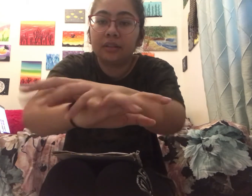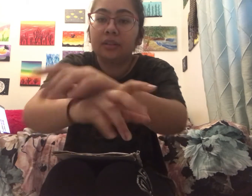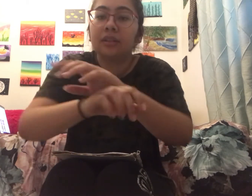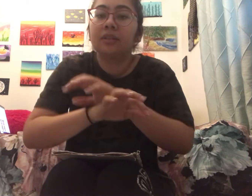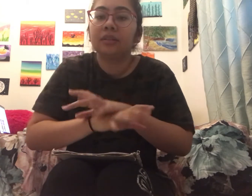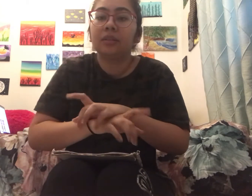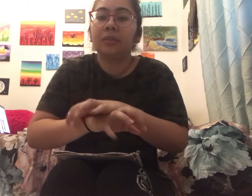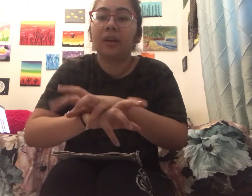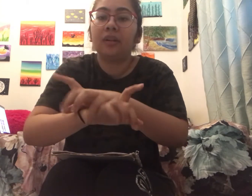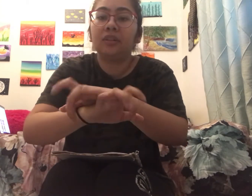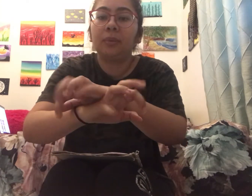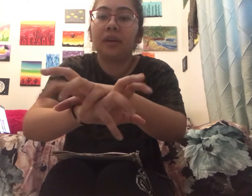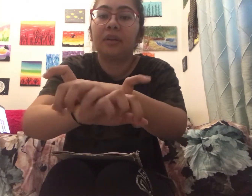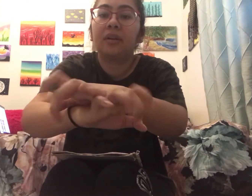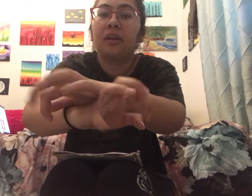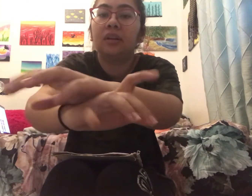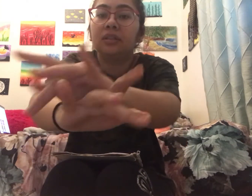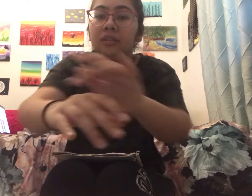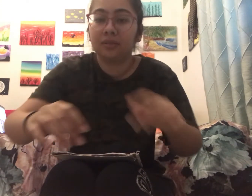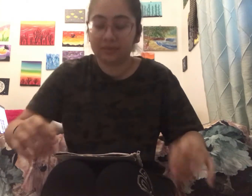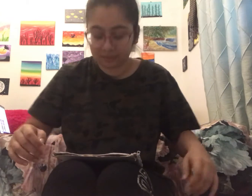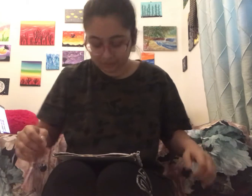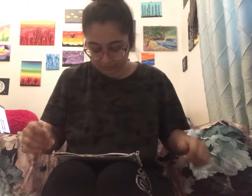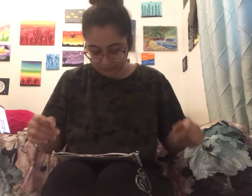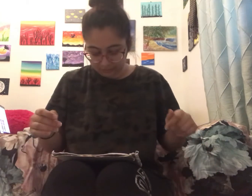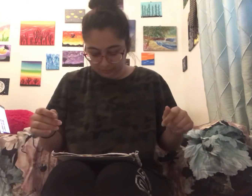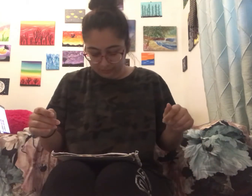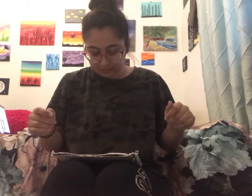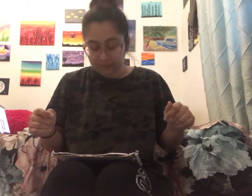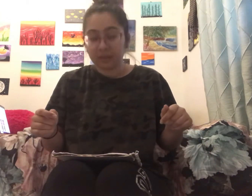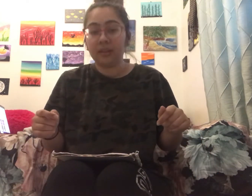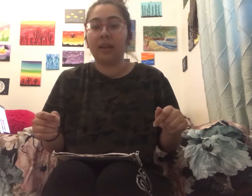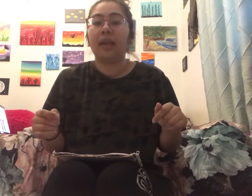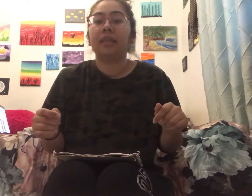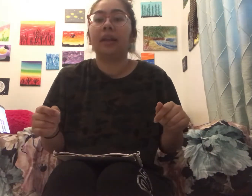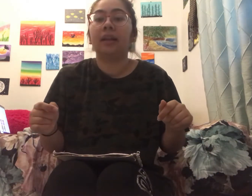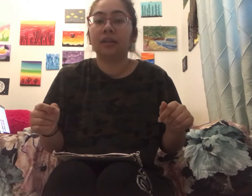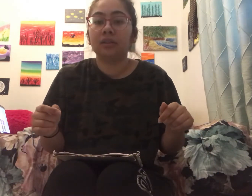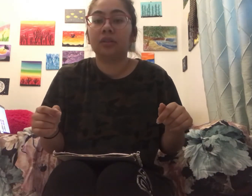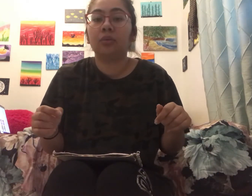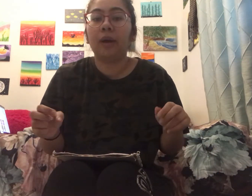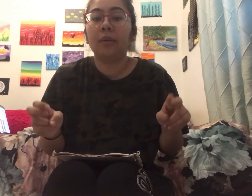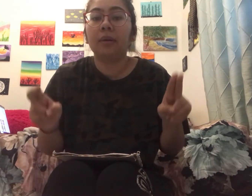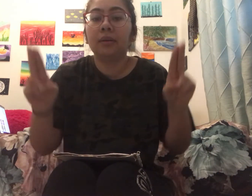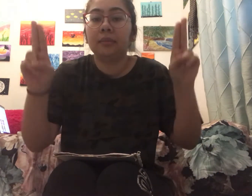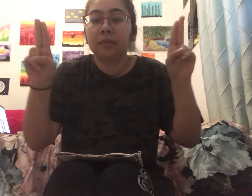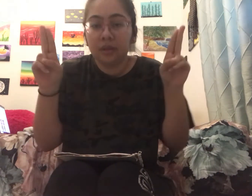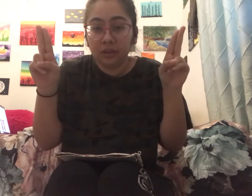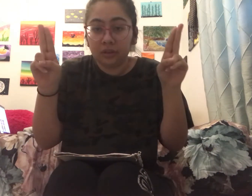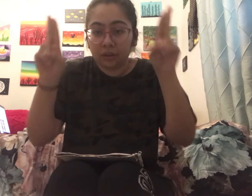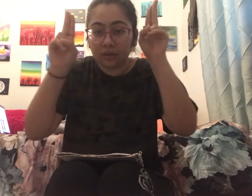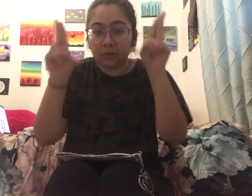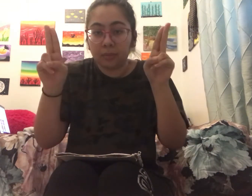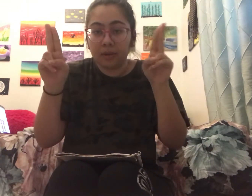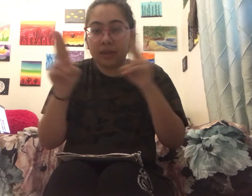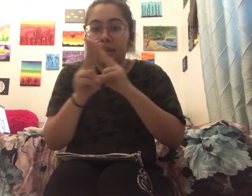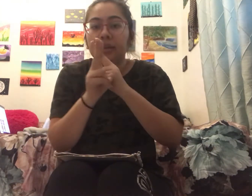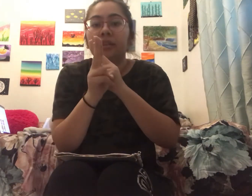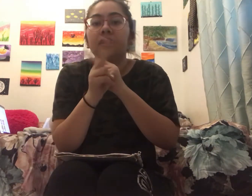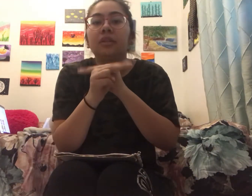it's how spider crawls and then next is rabbit so you do the bunny ears and you